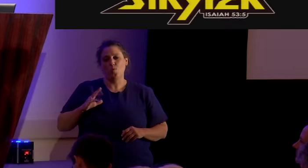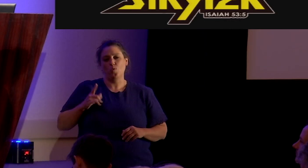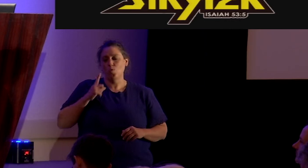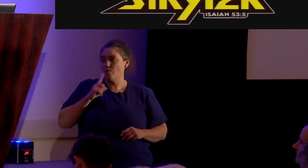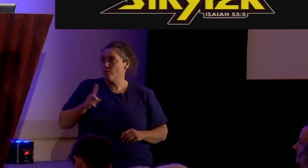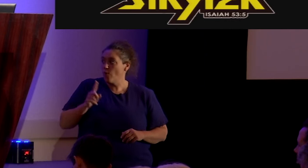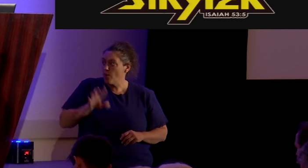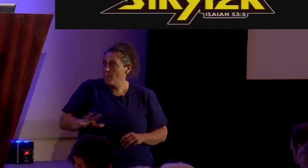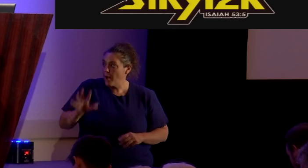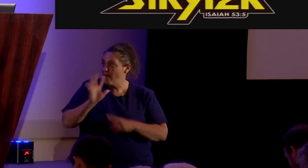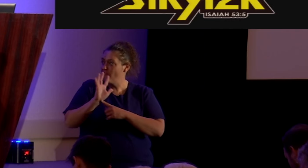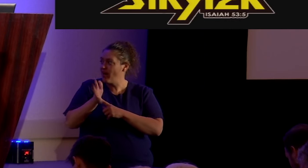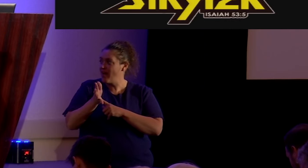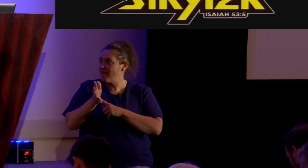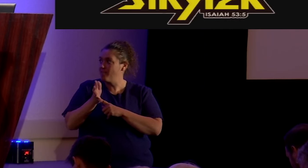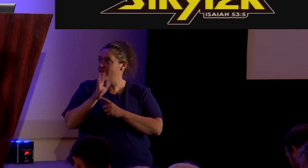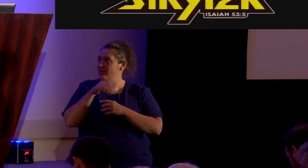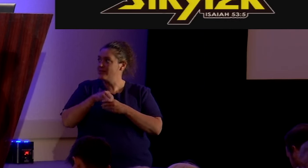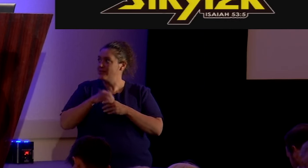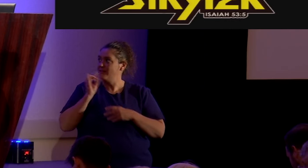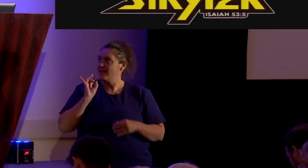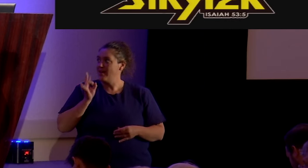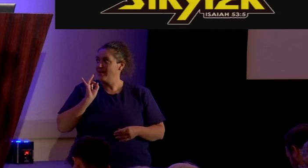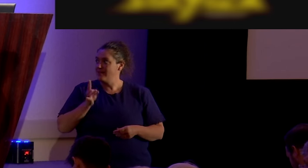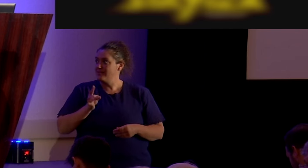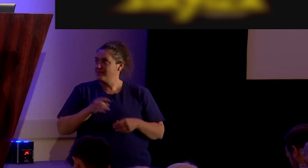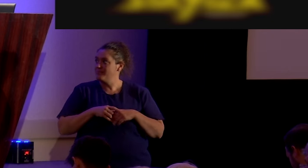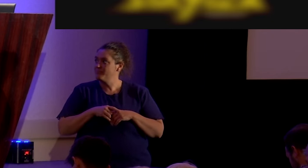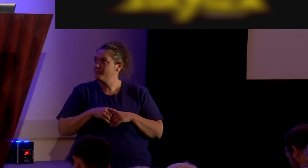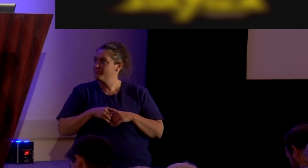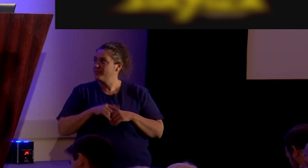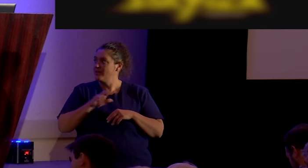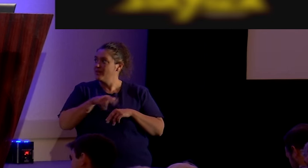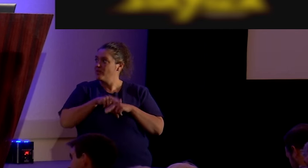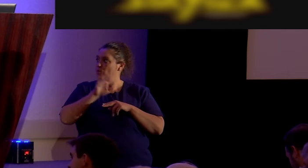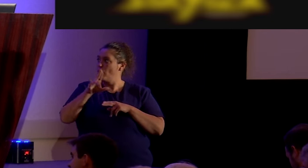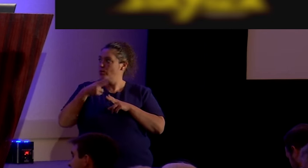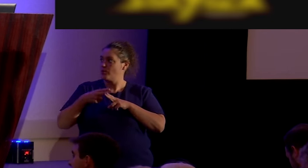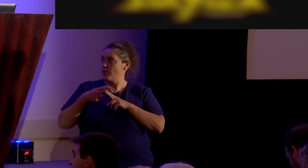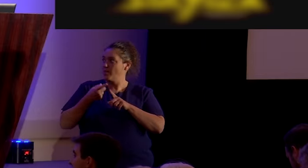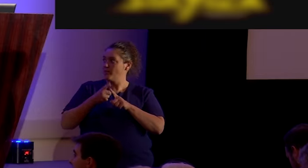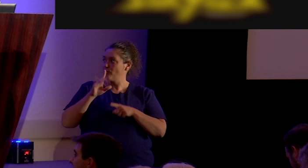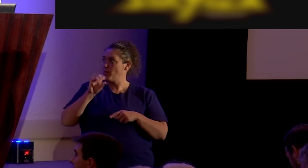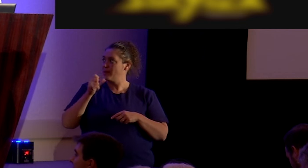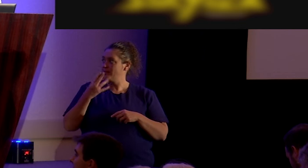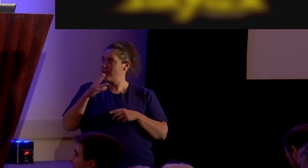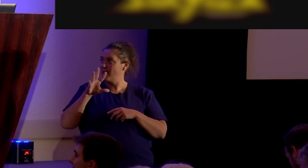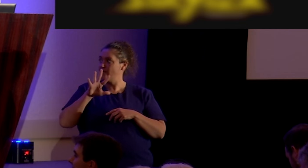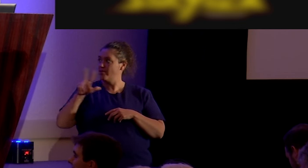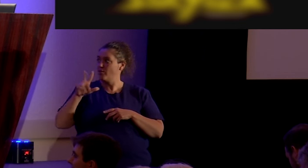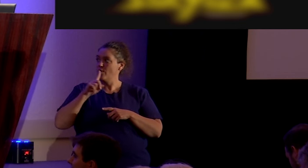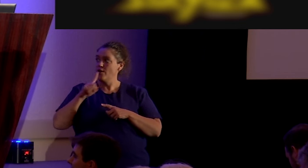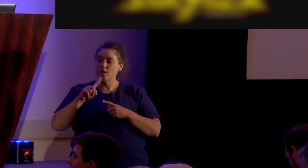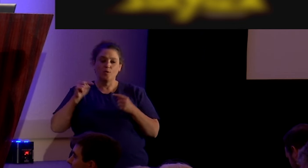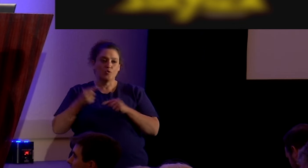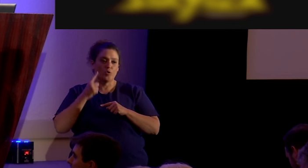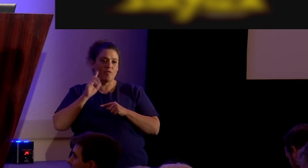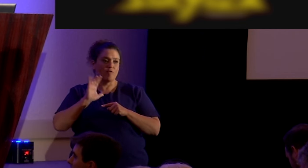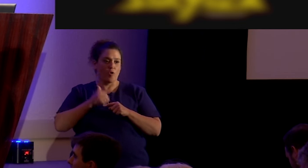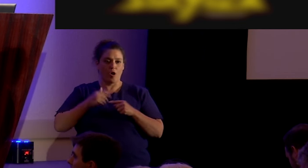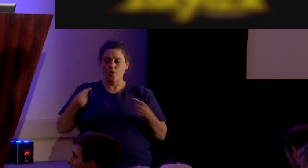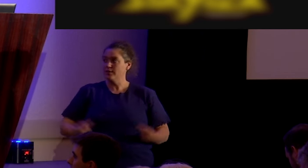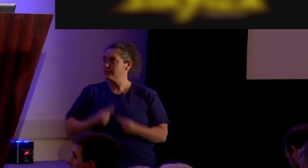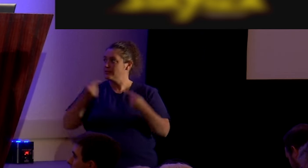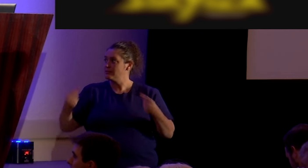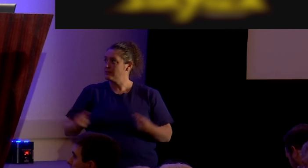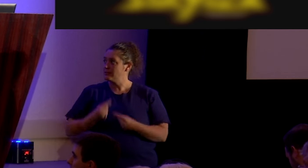five minutes in the 80s of course their name comes from Isaiah 53 he was wounded for our transgressions bruised for